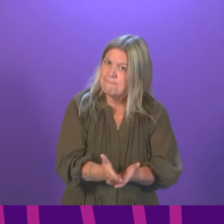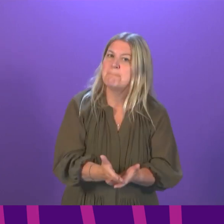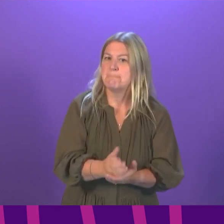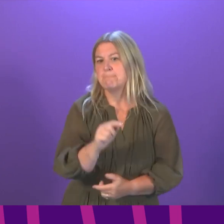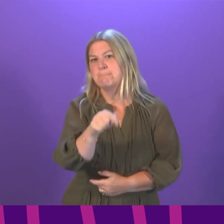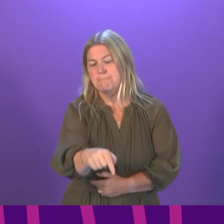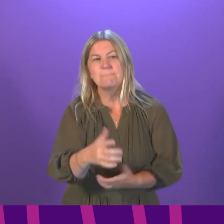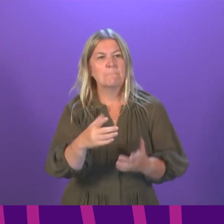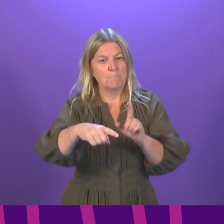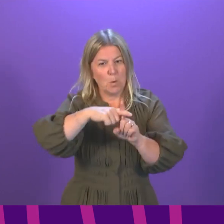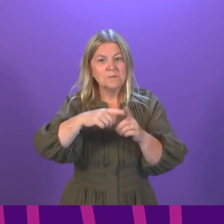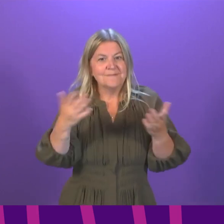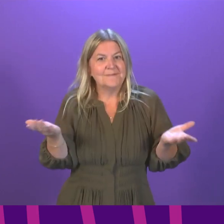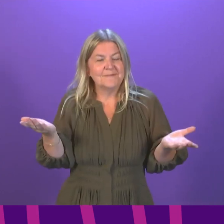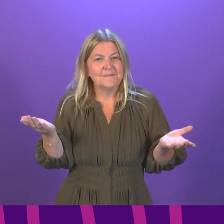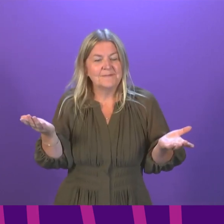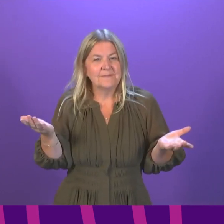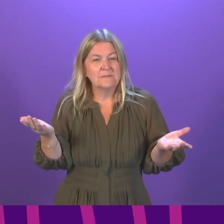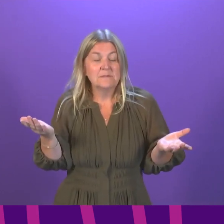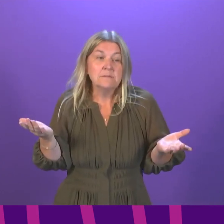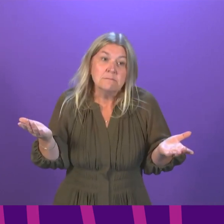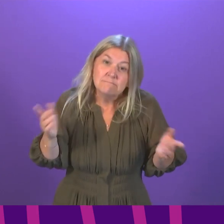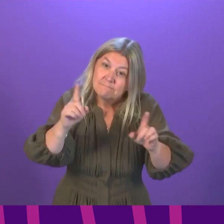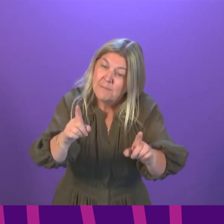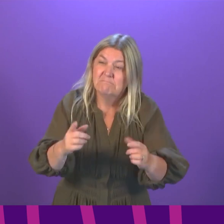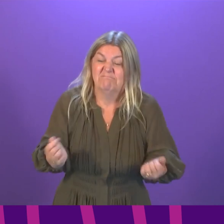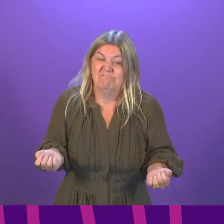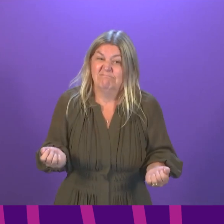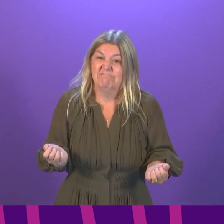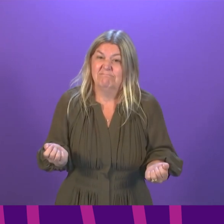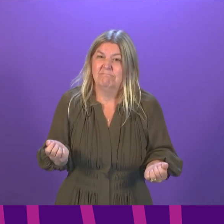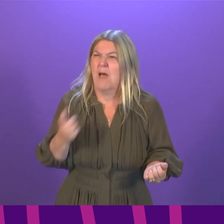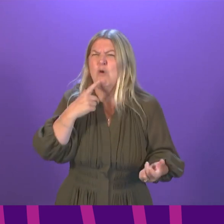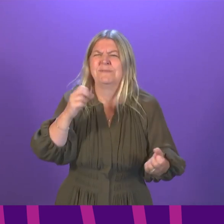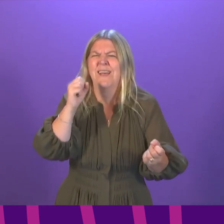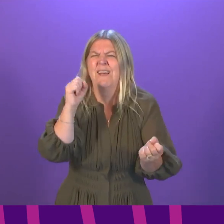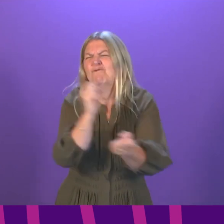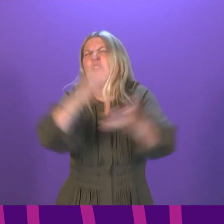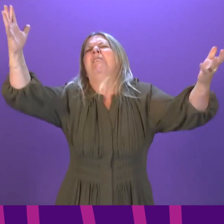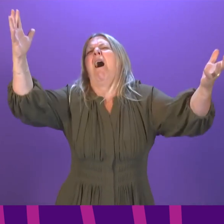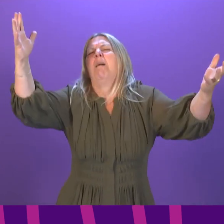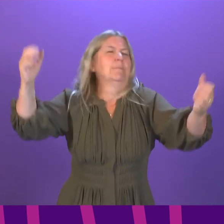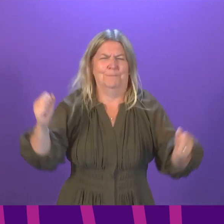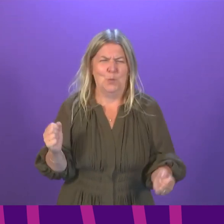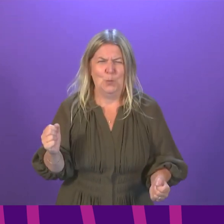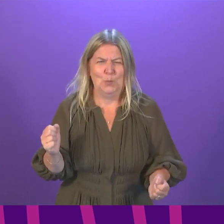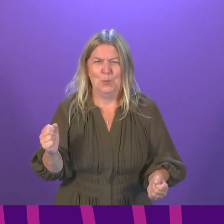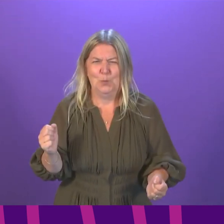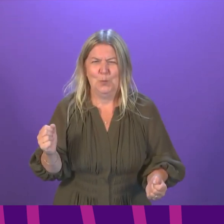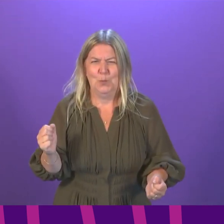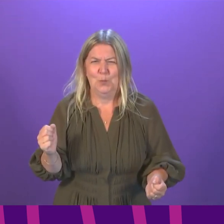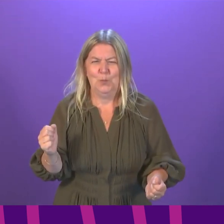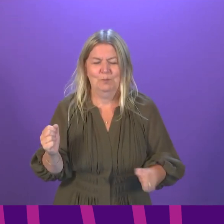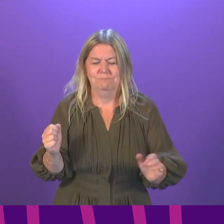positive, but I will not shy away from saying to people that am not going to shout freedom in this respect in any